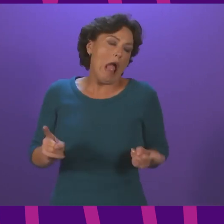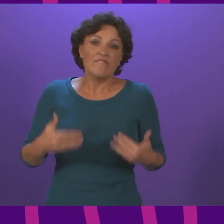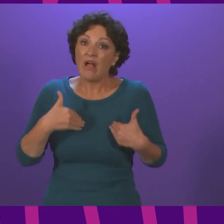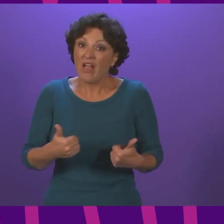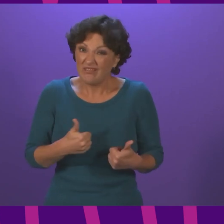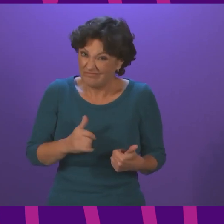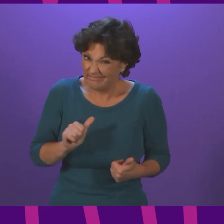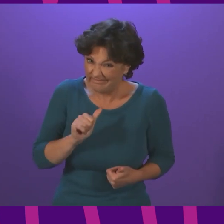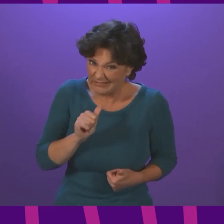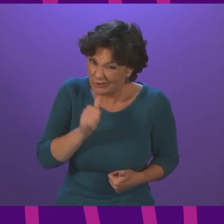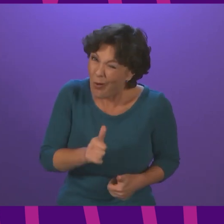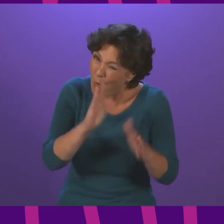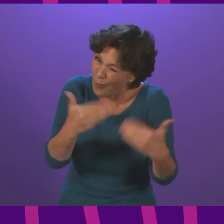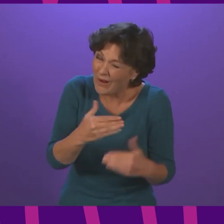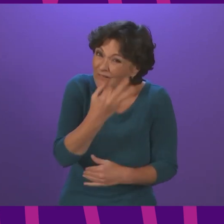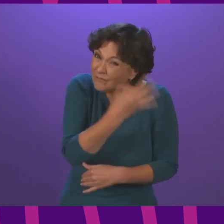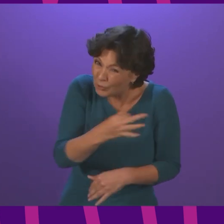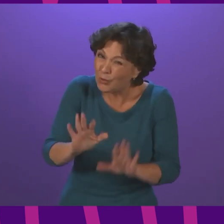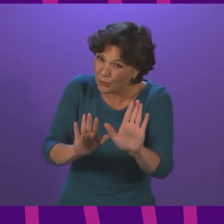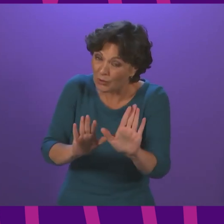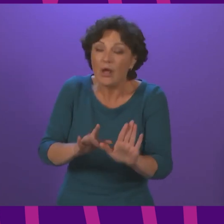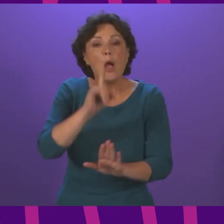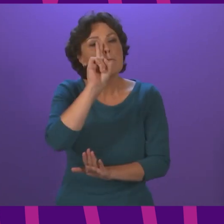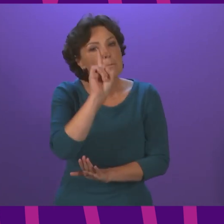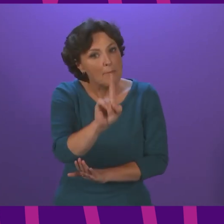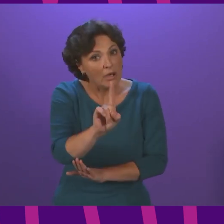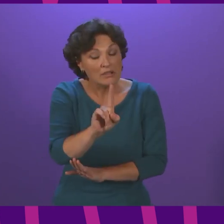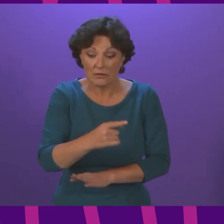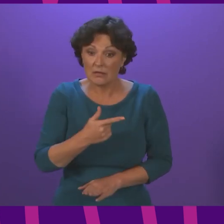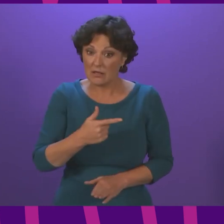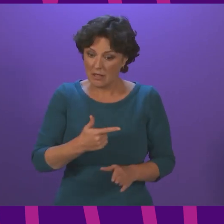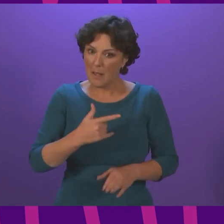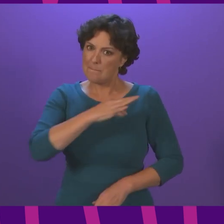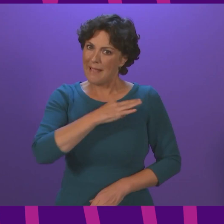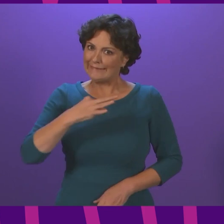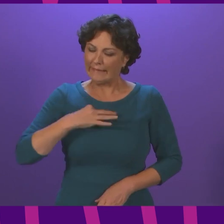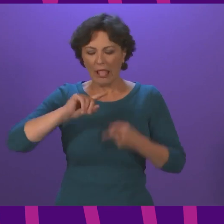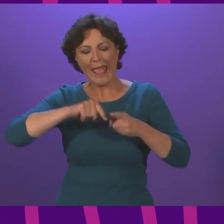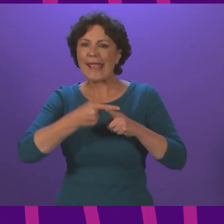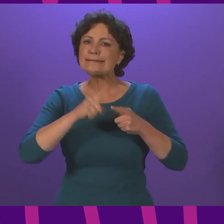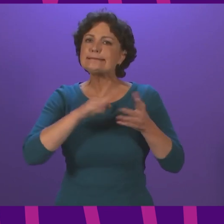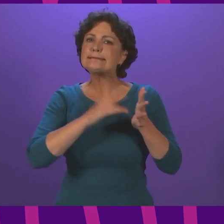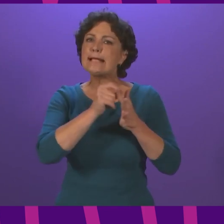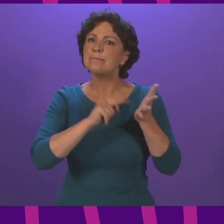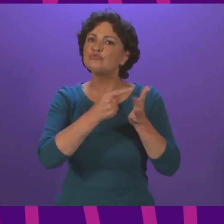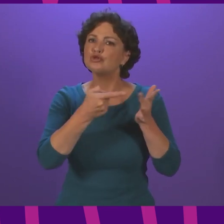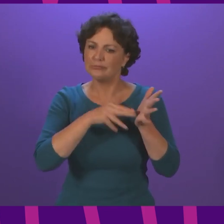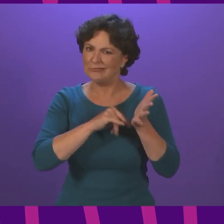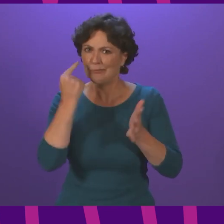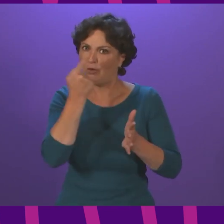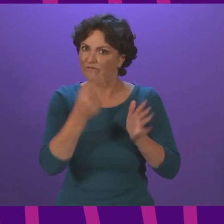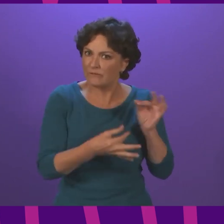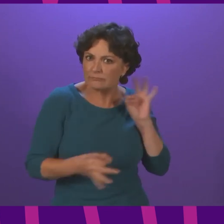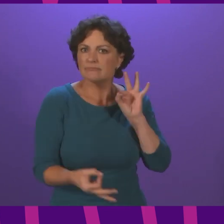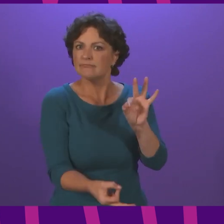however medical exemptions allow those who can't be vaccinated due to a health condition access to settings